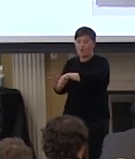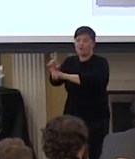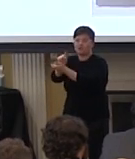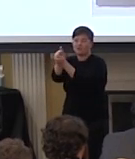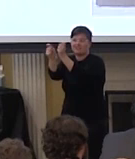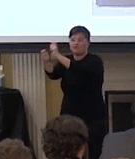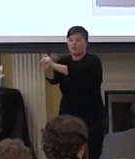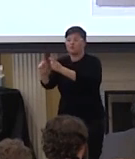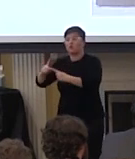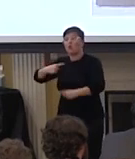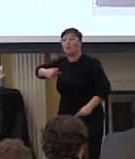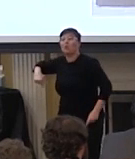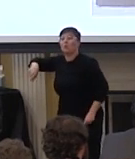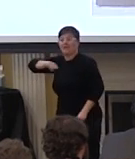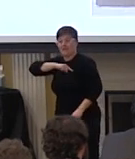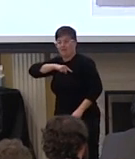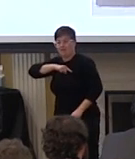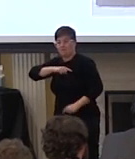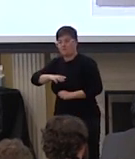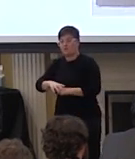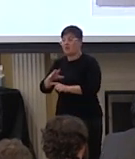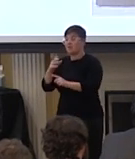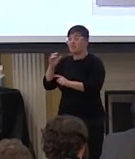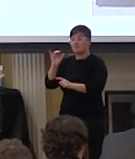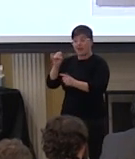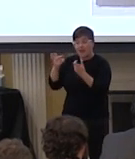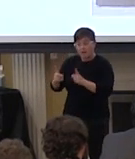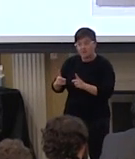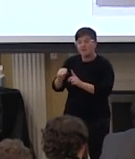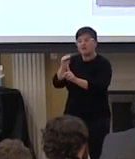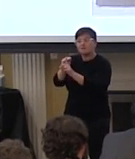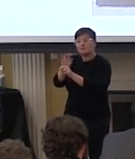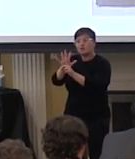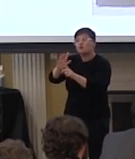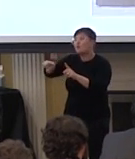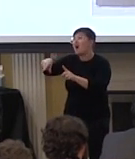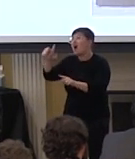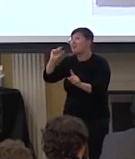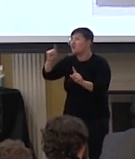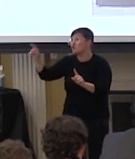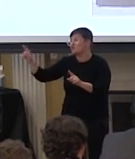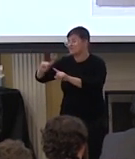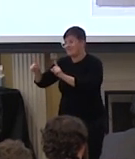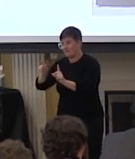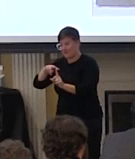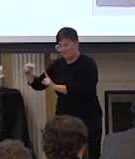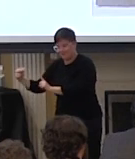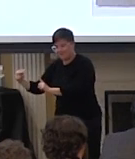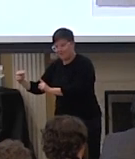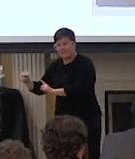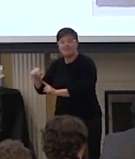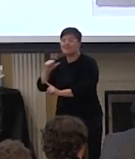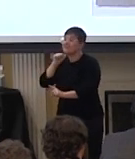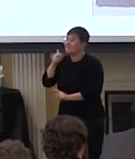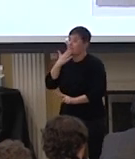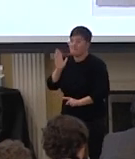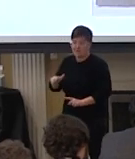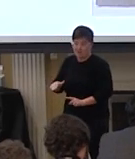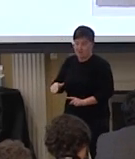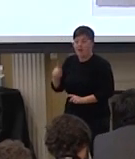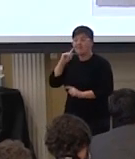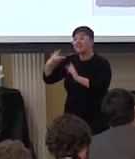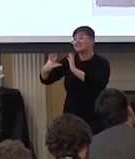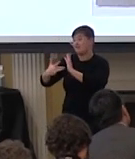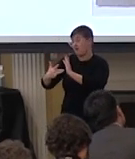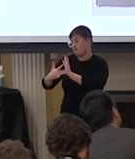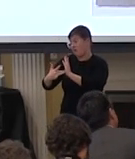and that has to do with being exposed to otherness and seeing that it's not a bad thing and i think technology